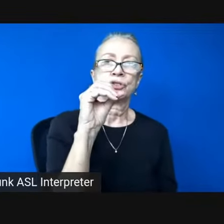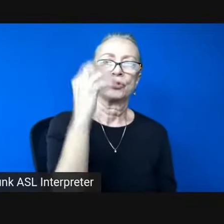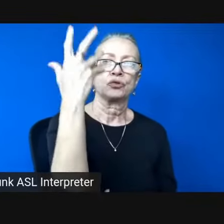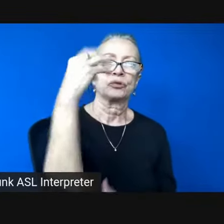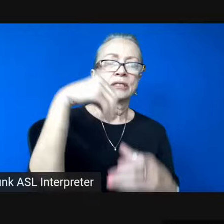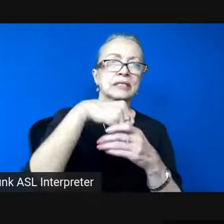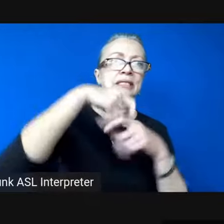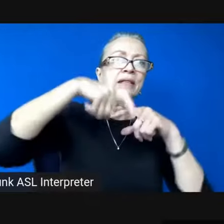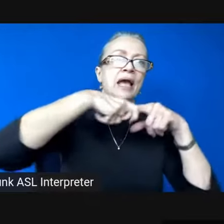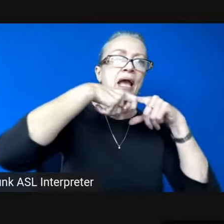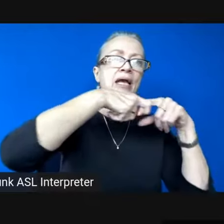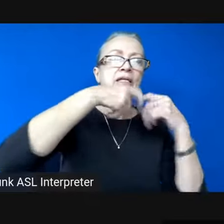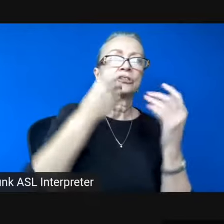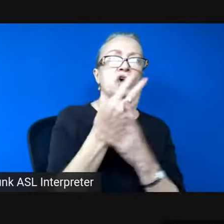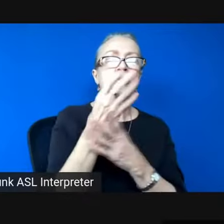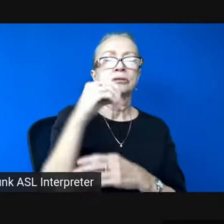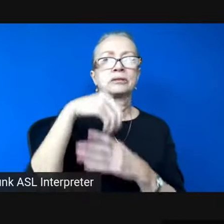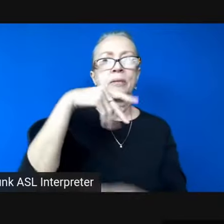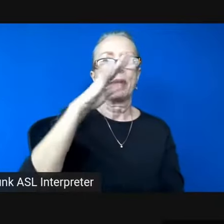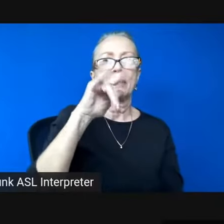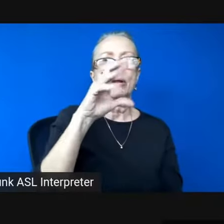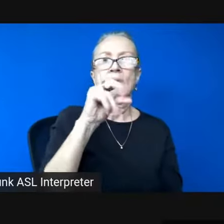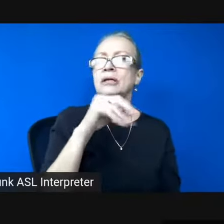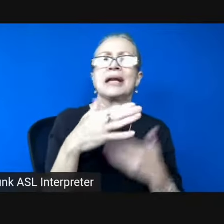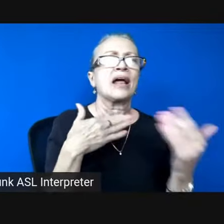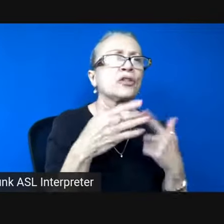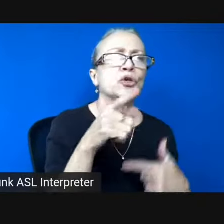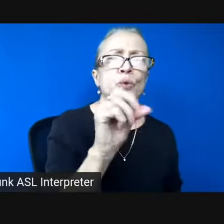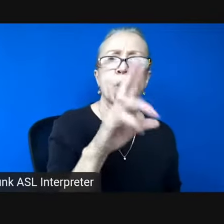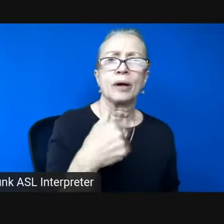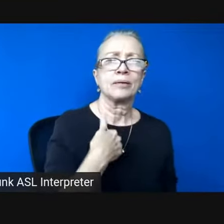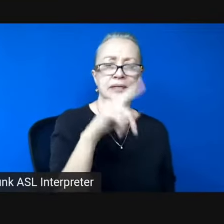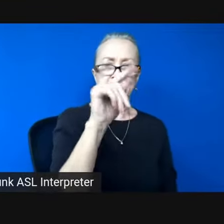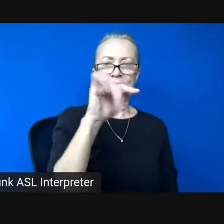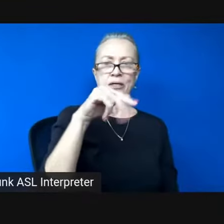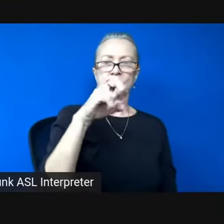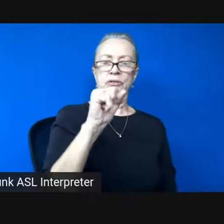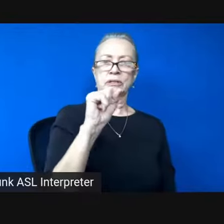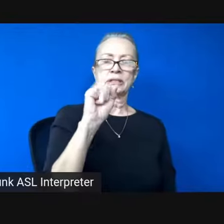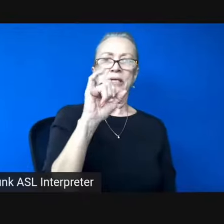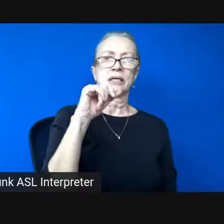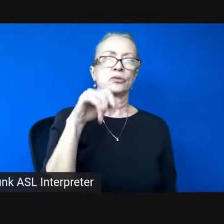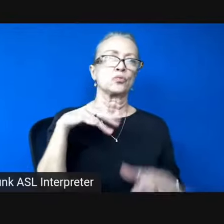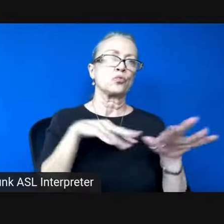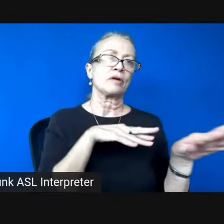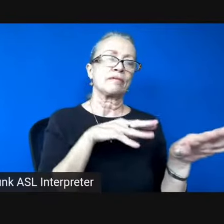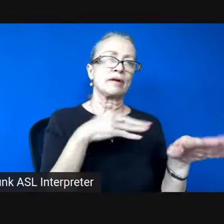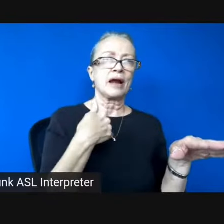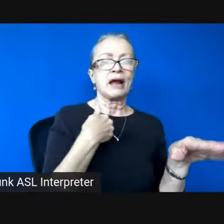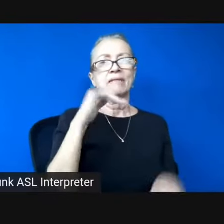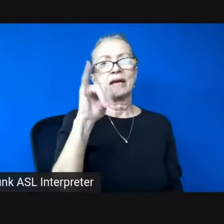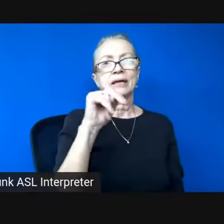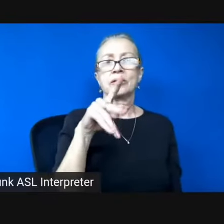though neither you nor i saw the tigris river stained with ink though we never heard